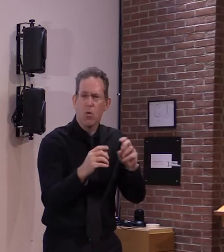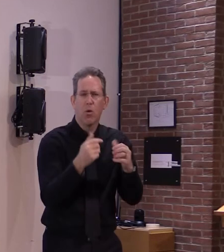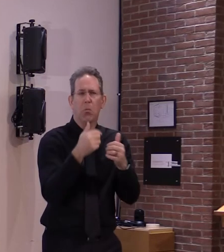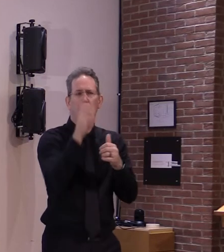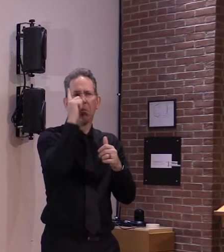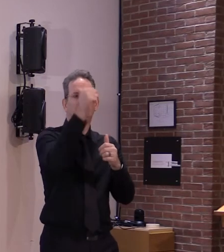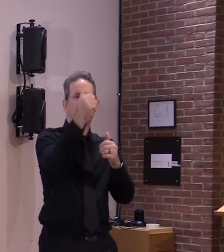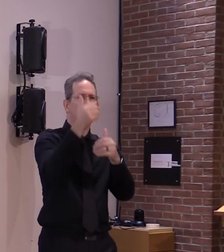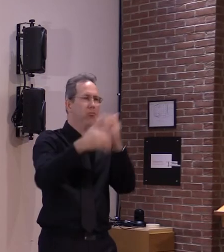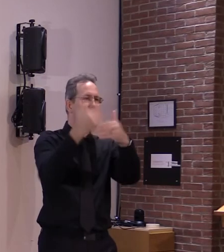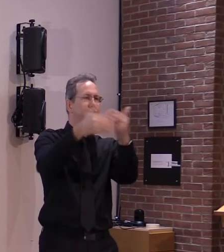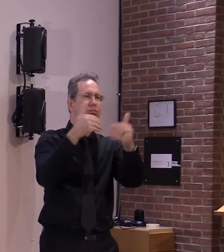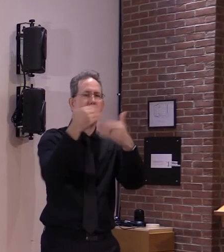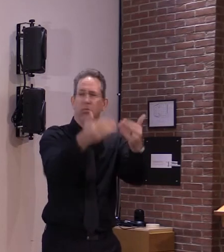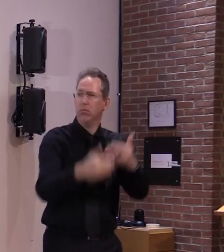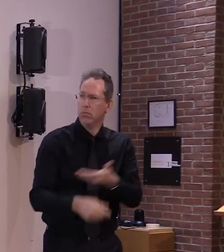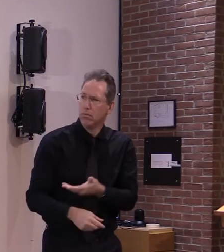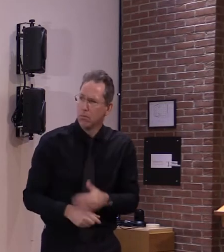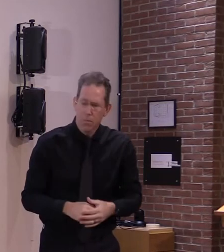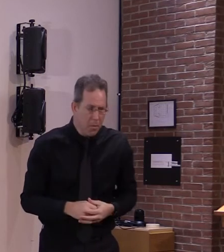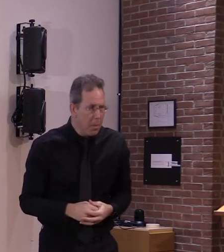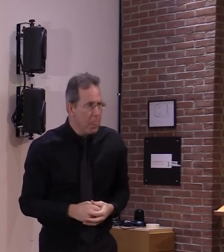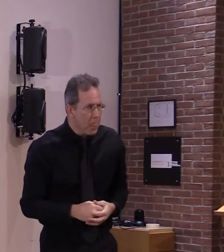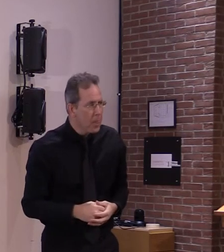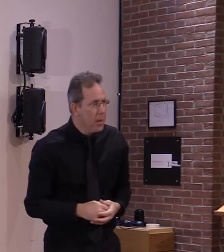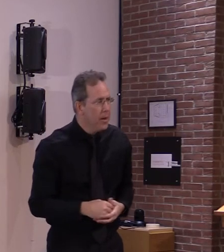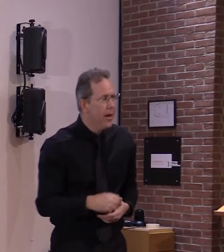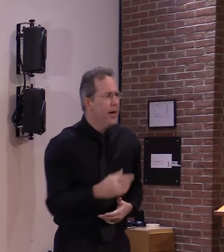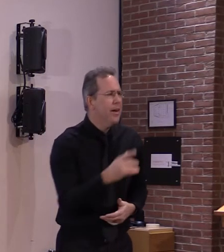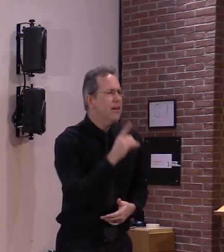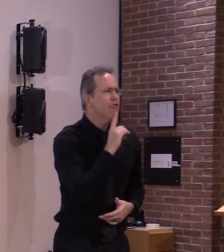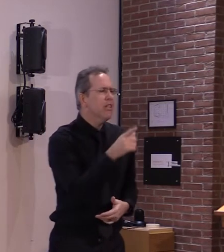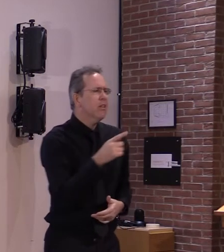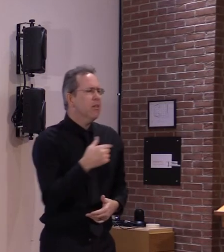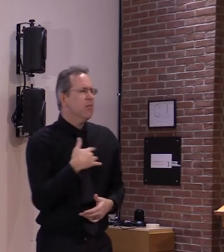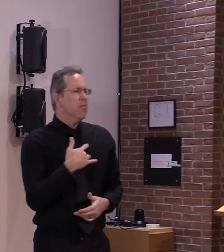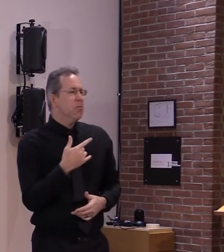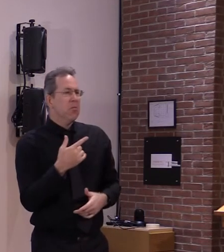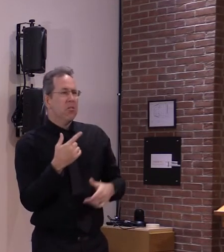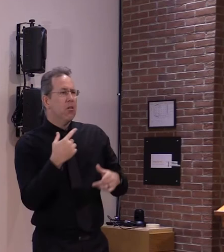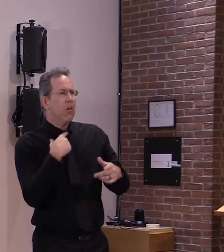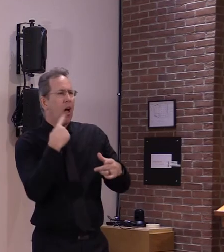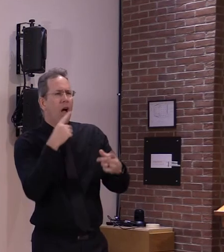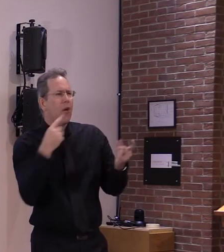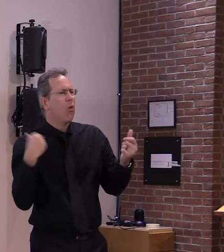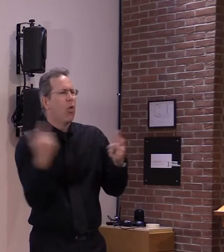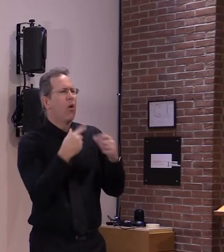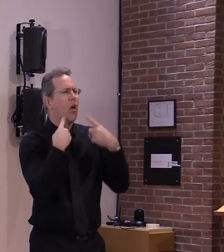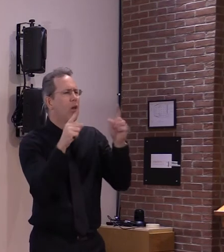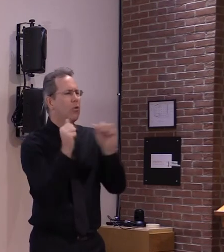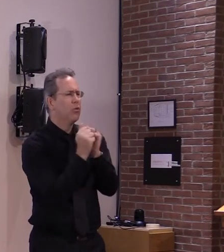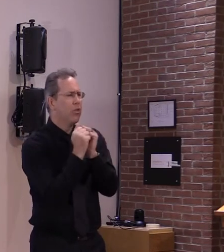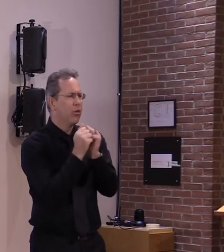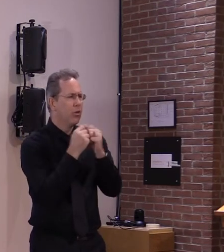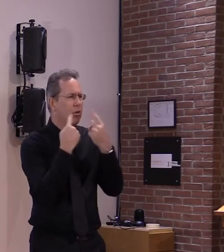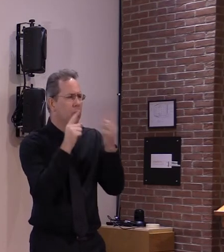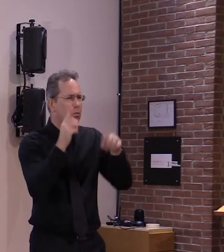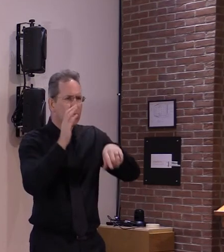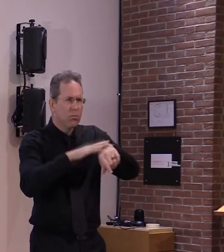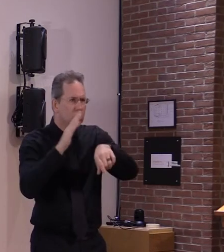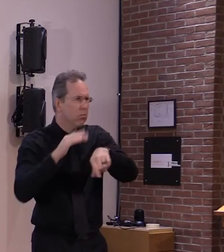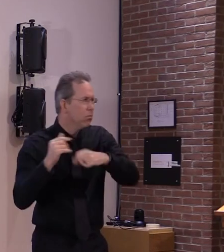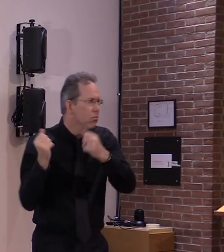region depending on how much of their worker population actually agrees to have the vaccine